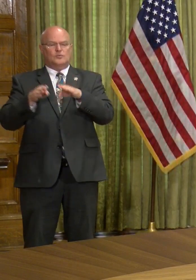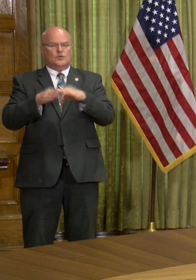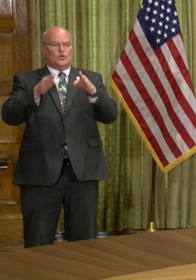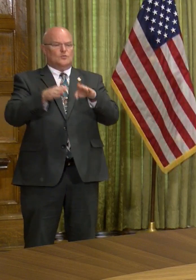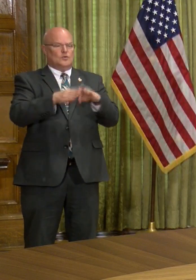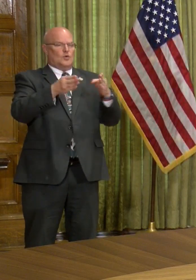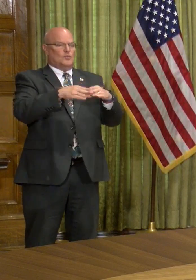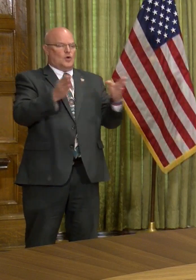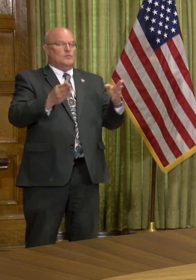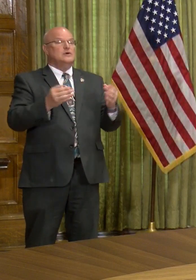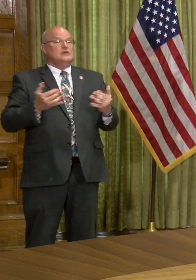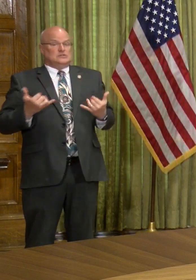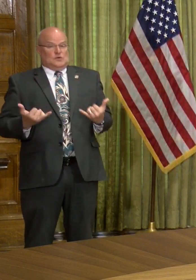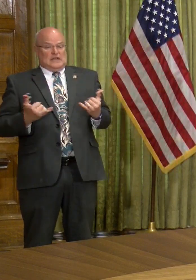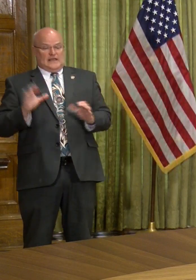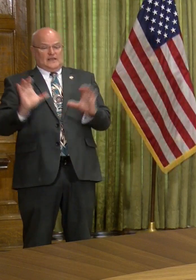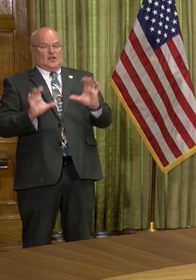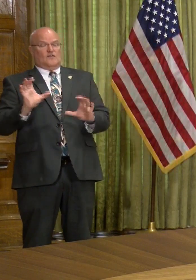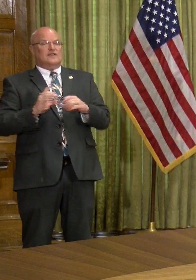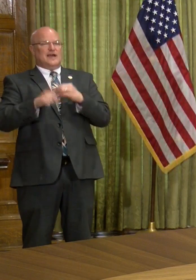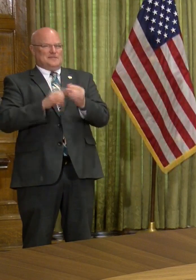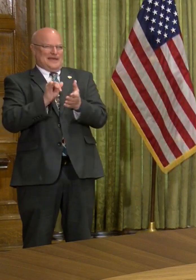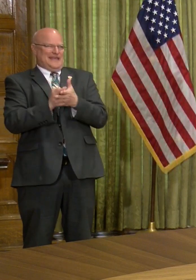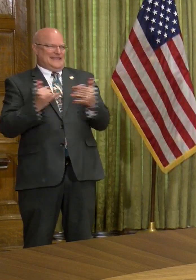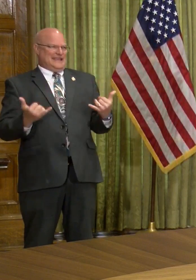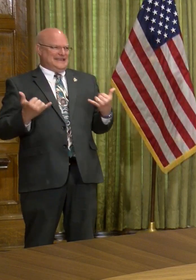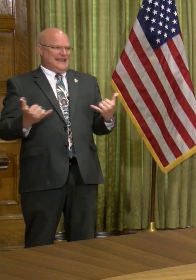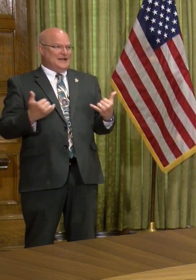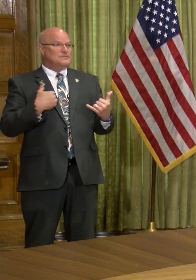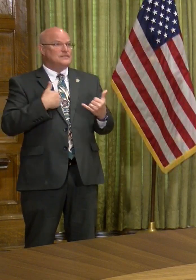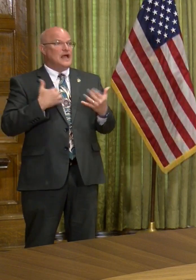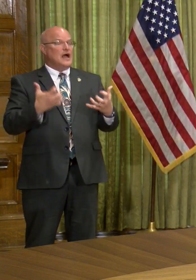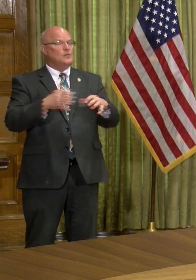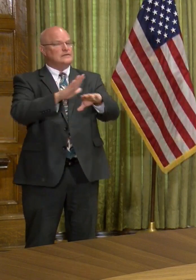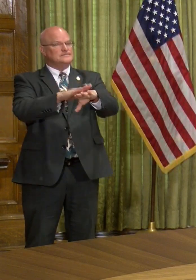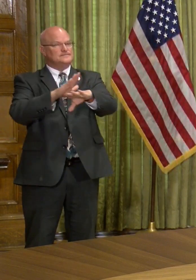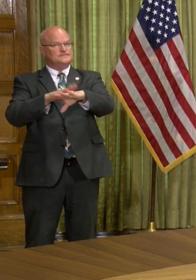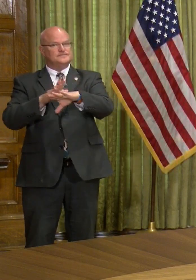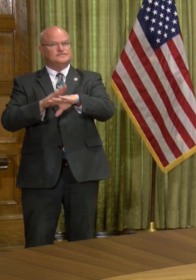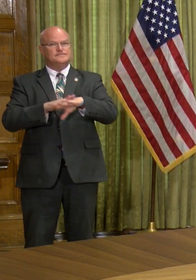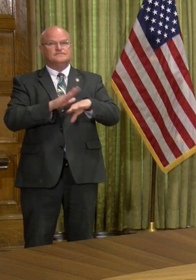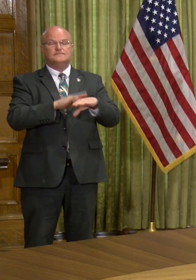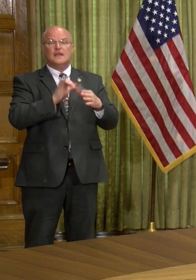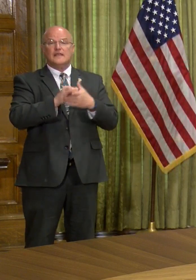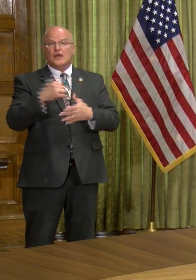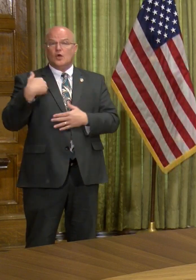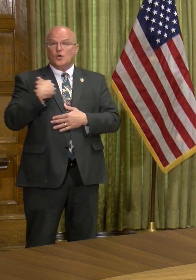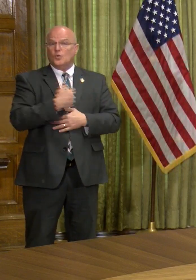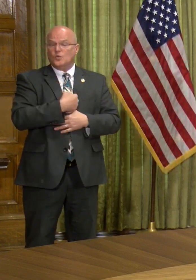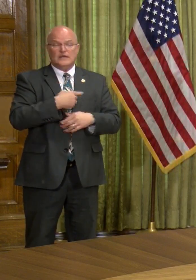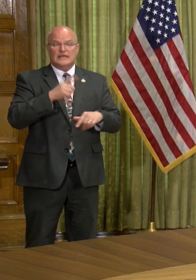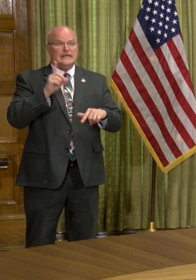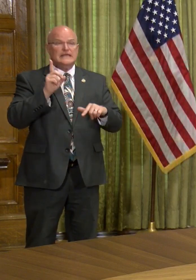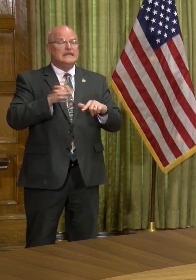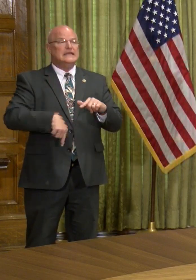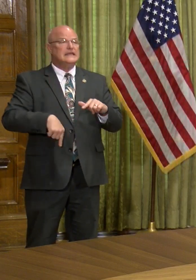conversation is starting nationally about that. I want to caution that we cannot